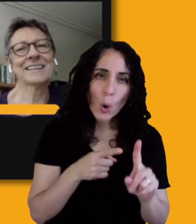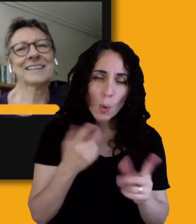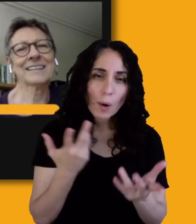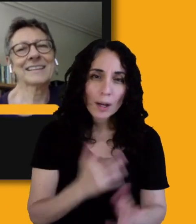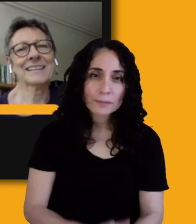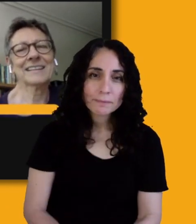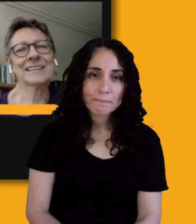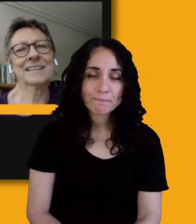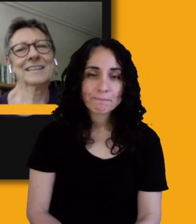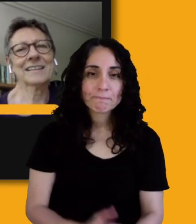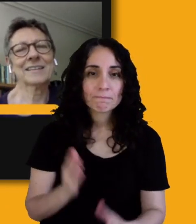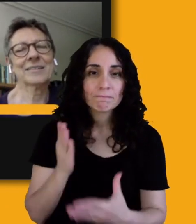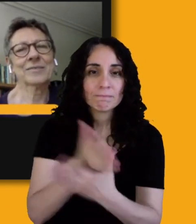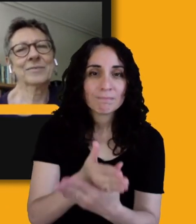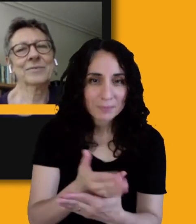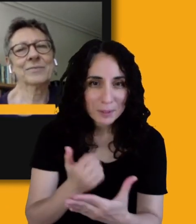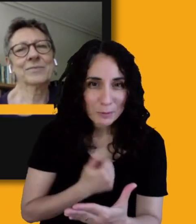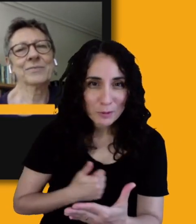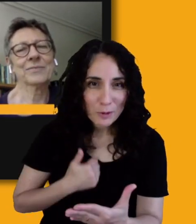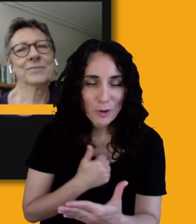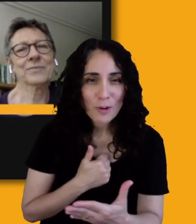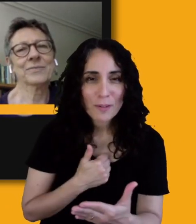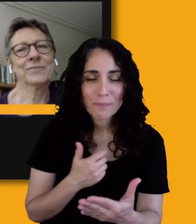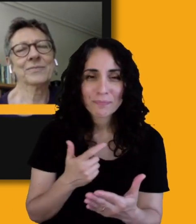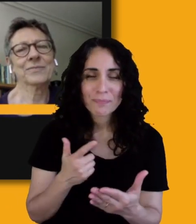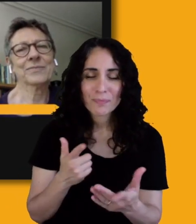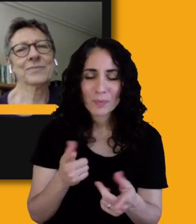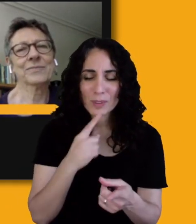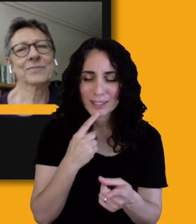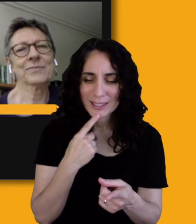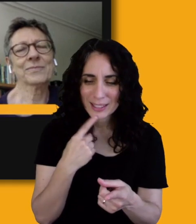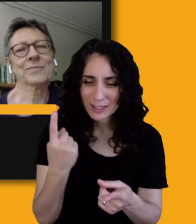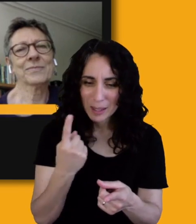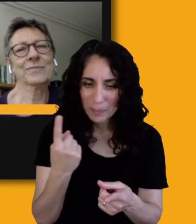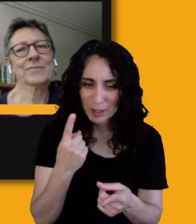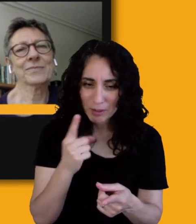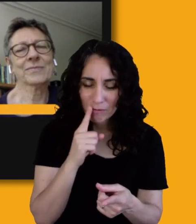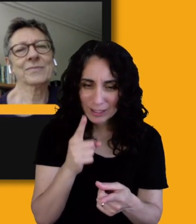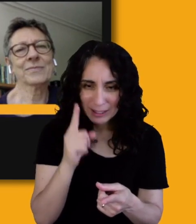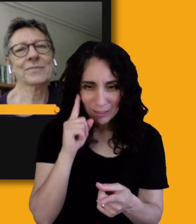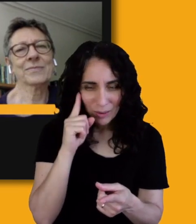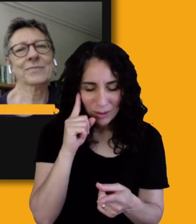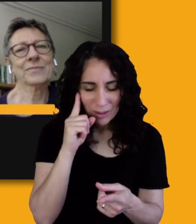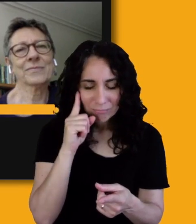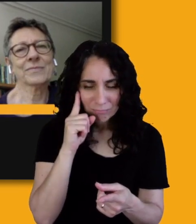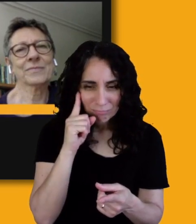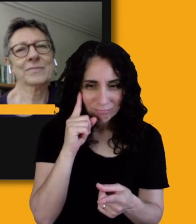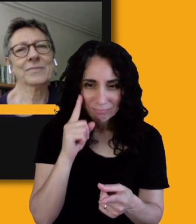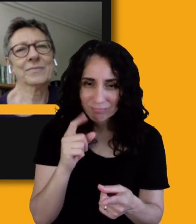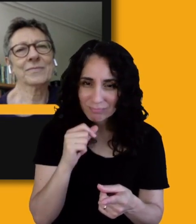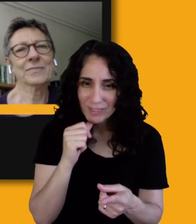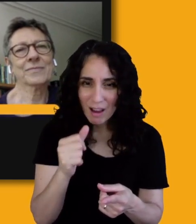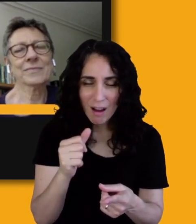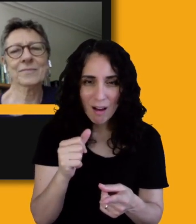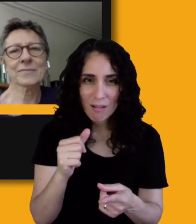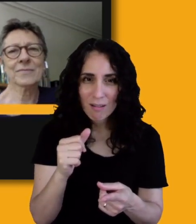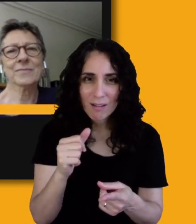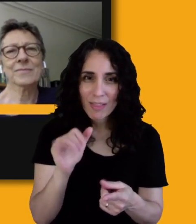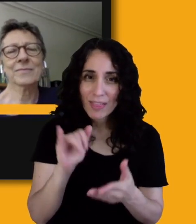you said that really, really kind of stuck out to me was the fact that it's not on the person. It's, it